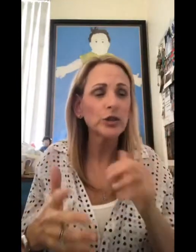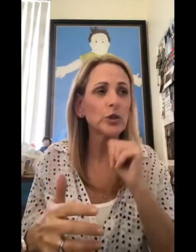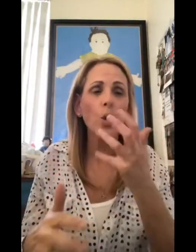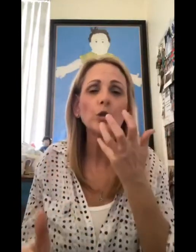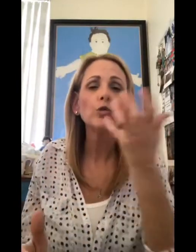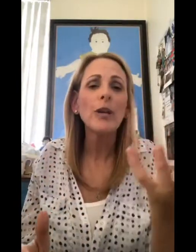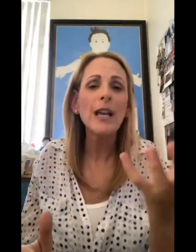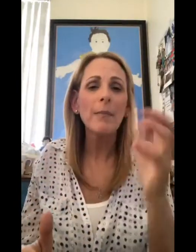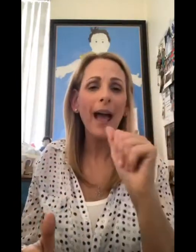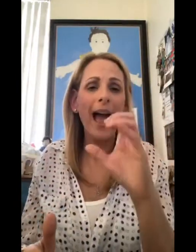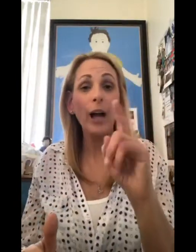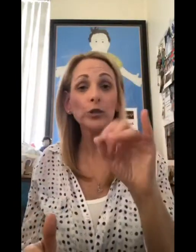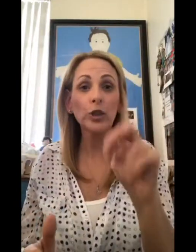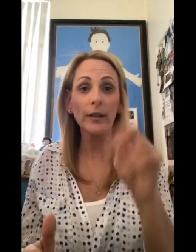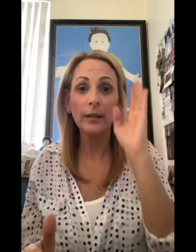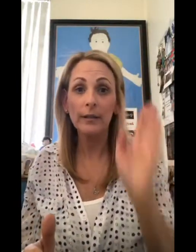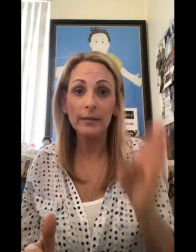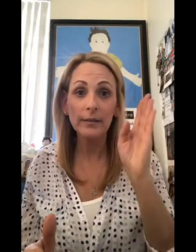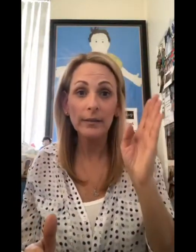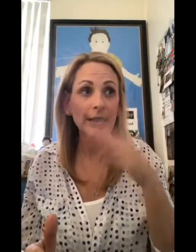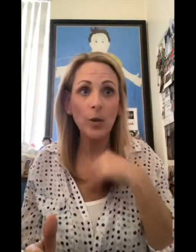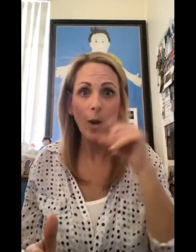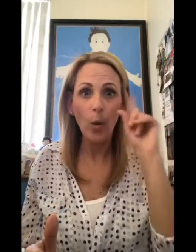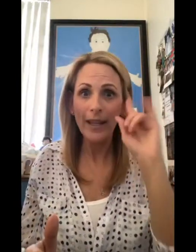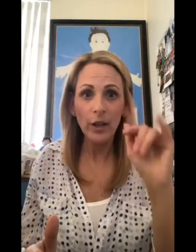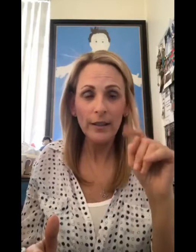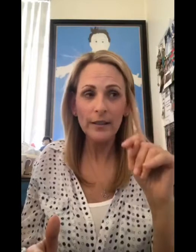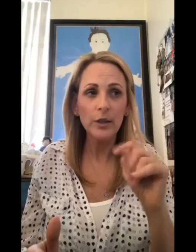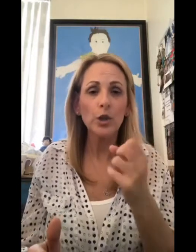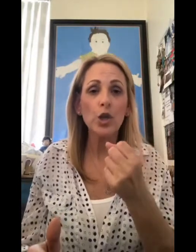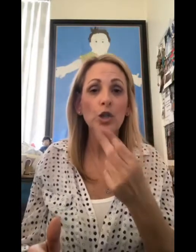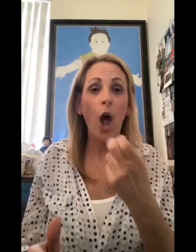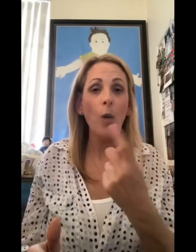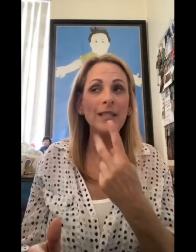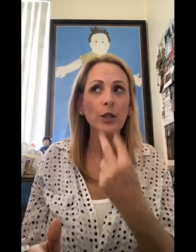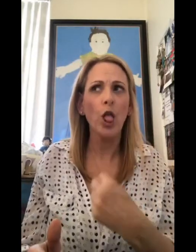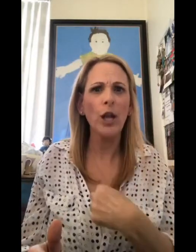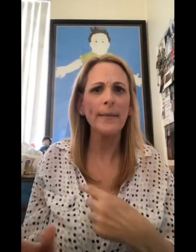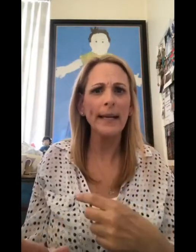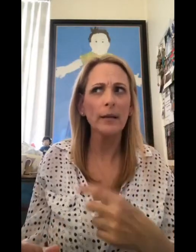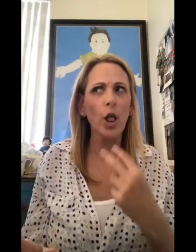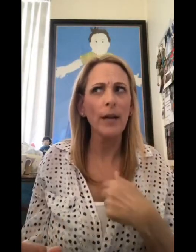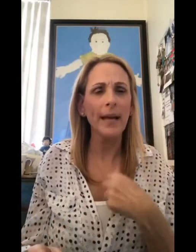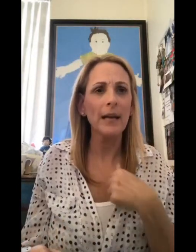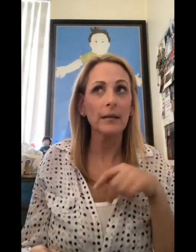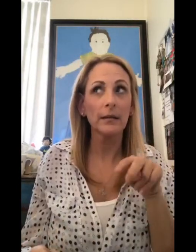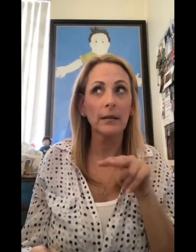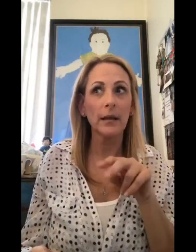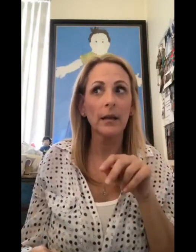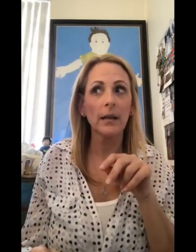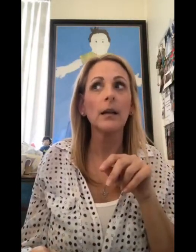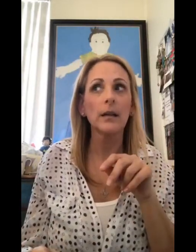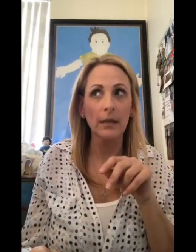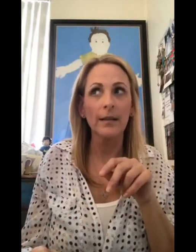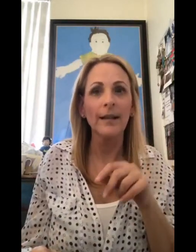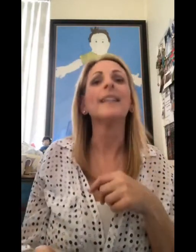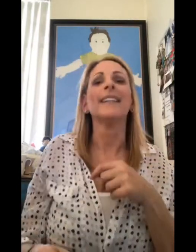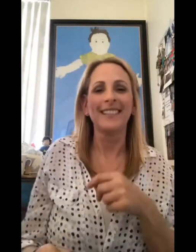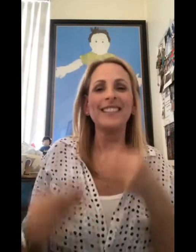sometimes the directors don't say action loudly enough that I can hear it because I can hear a little bit, and she'll say, look at me, and I'll let you know when they say action.